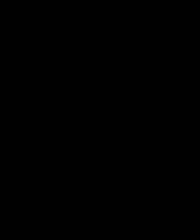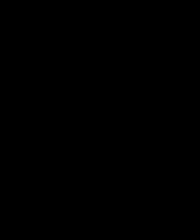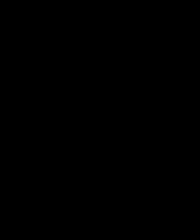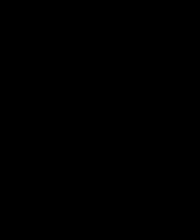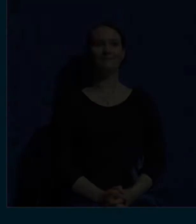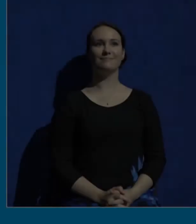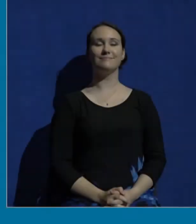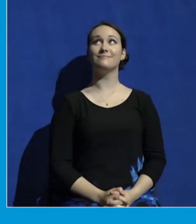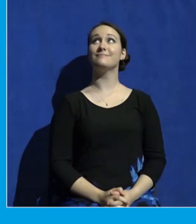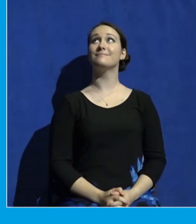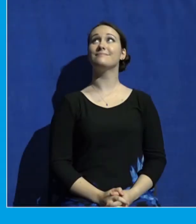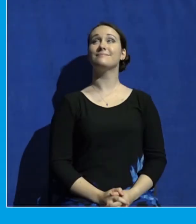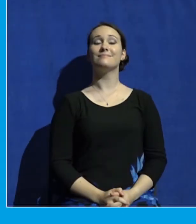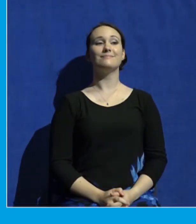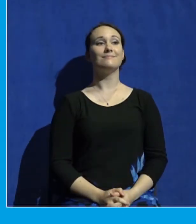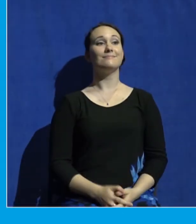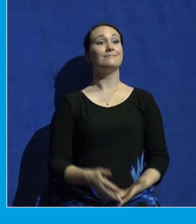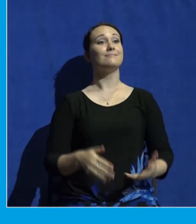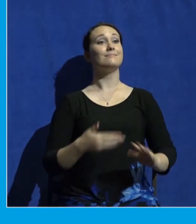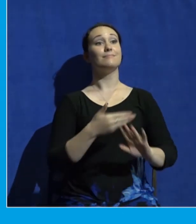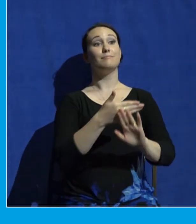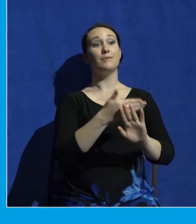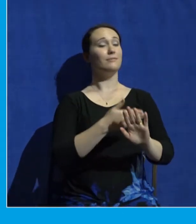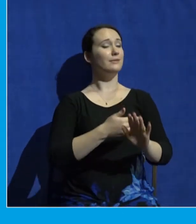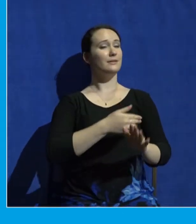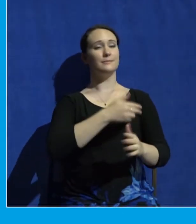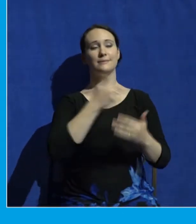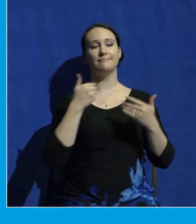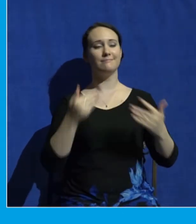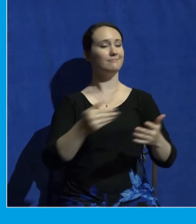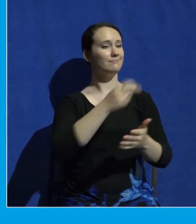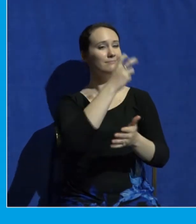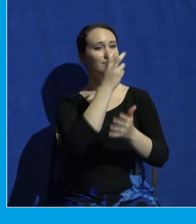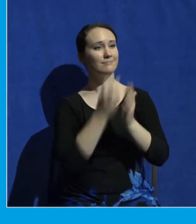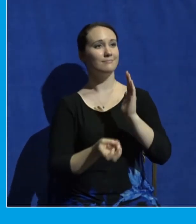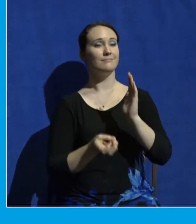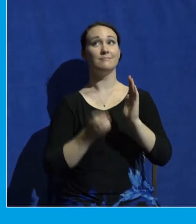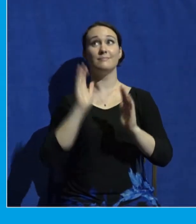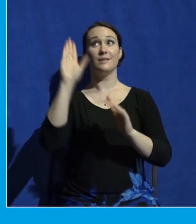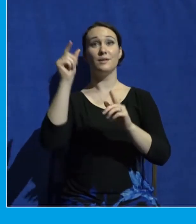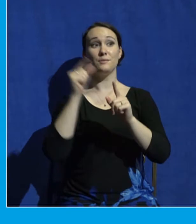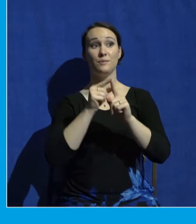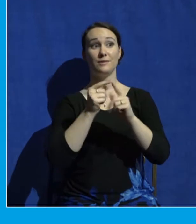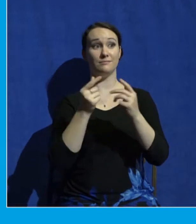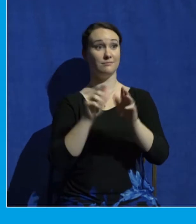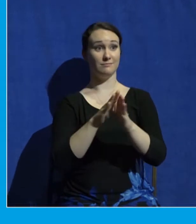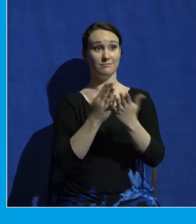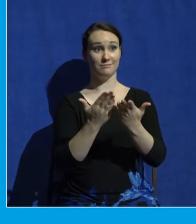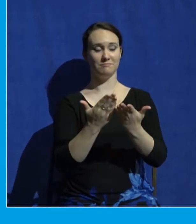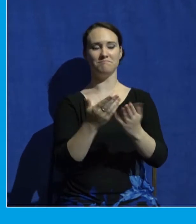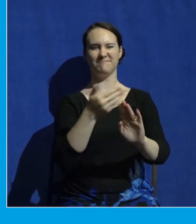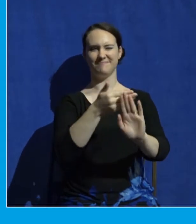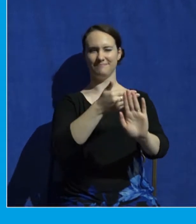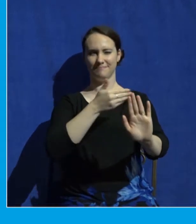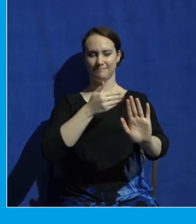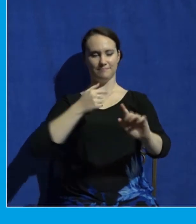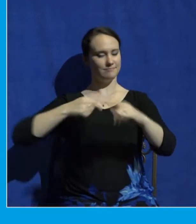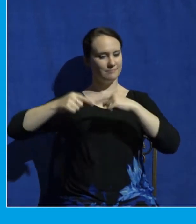Well, before we dive into the word this morning together, I want to welcome all of you in